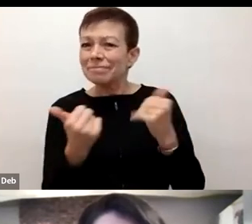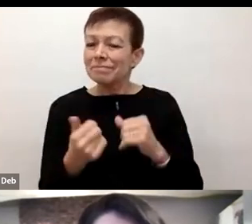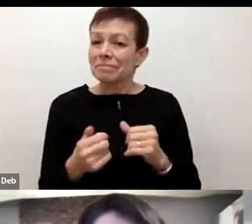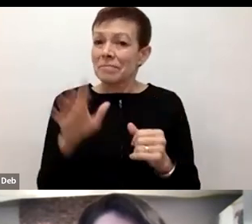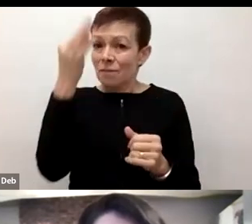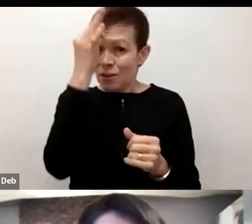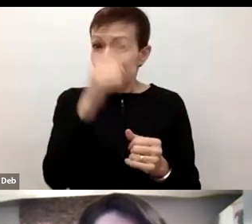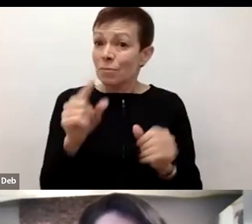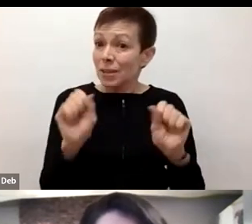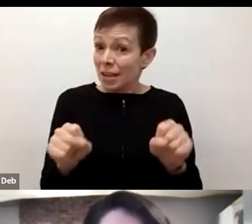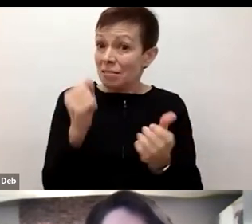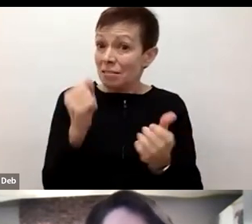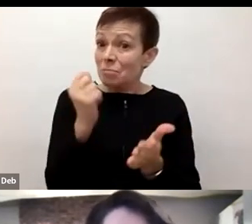more.